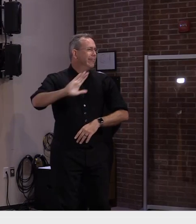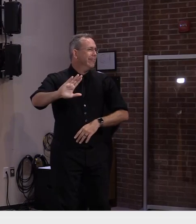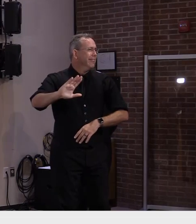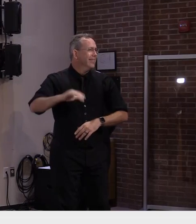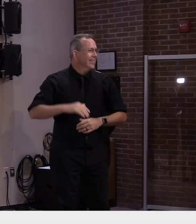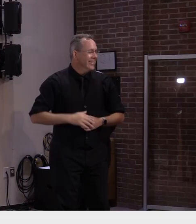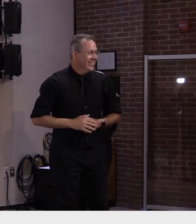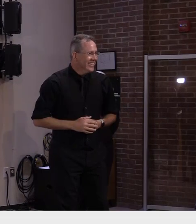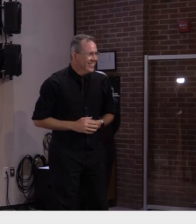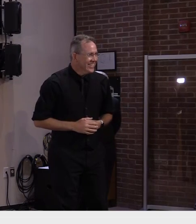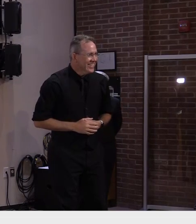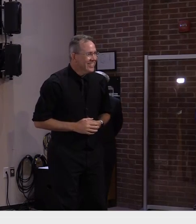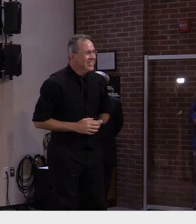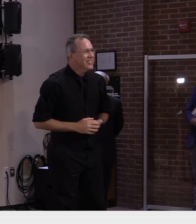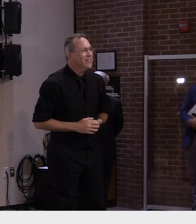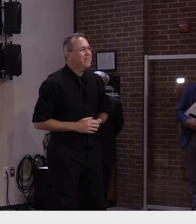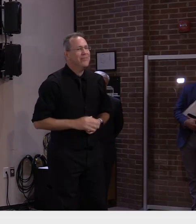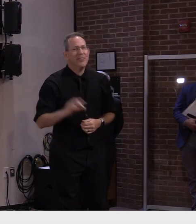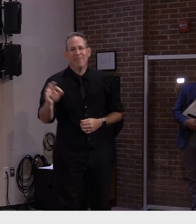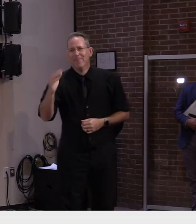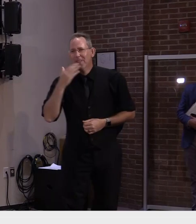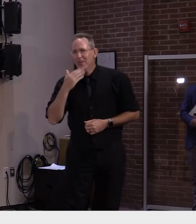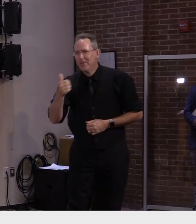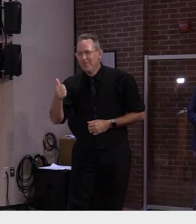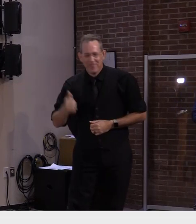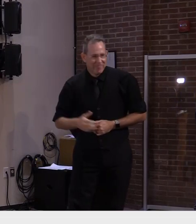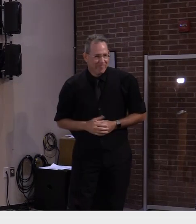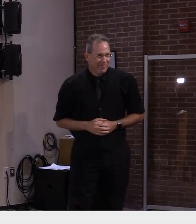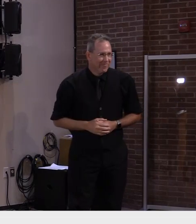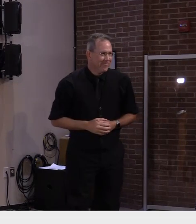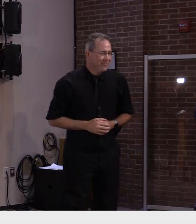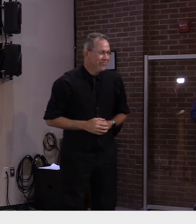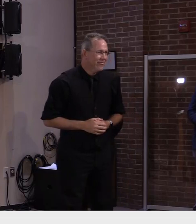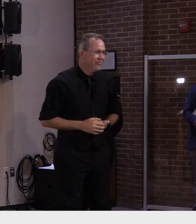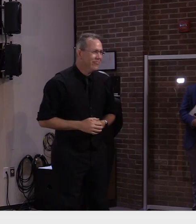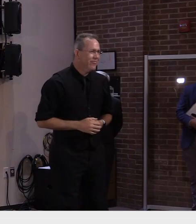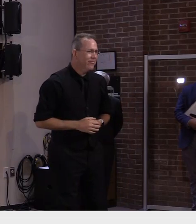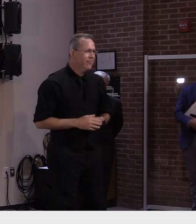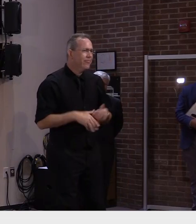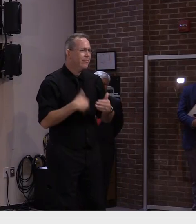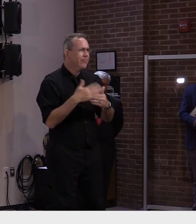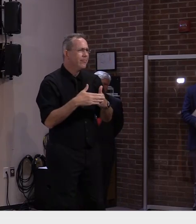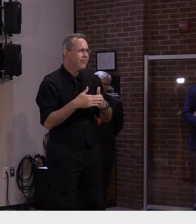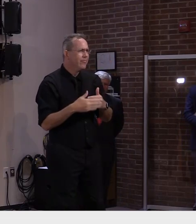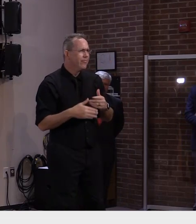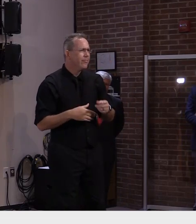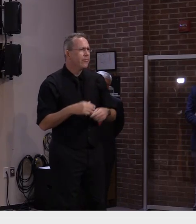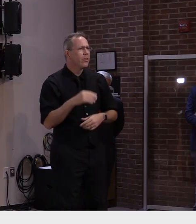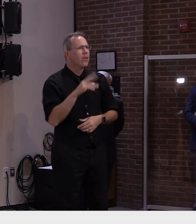Okay, thanks. That's it for me. Appreciate it. Ham Davis of Vermont Journal.